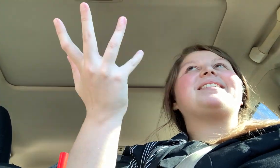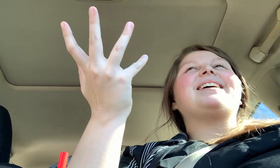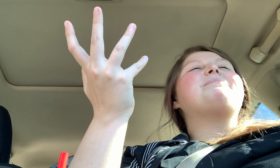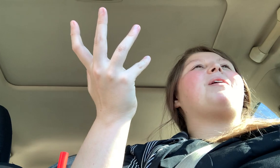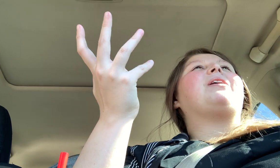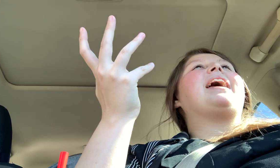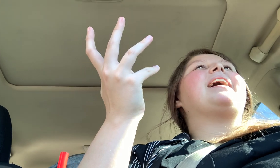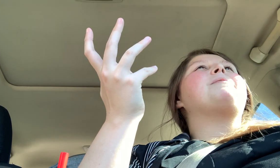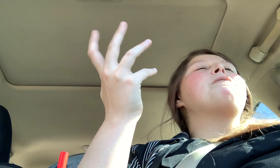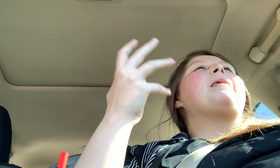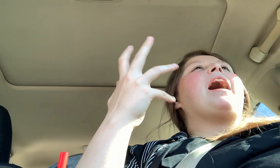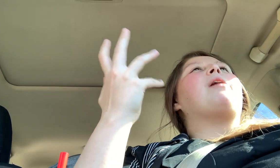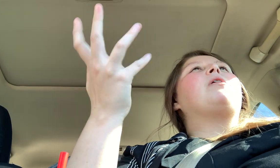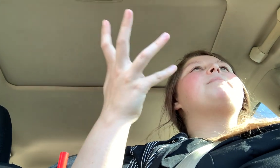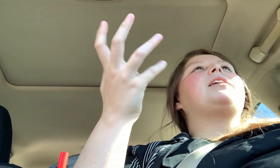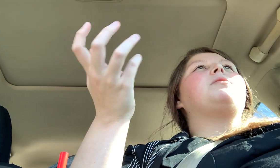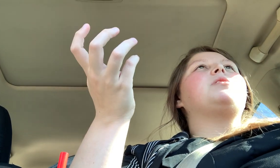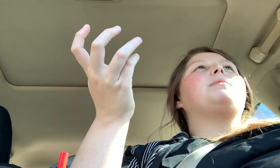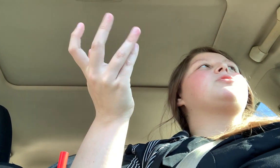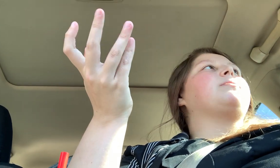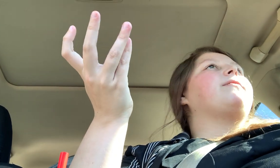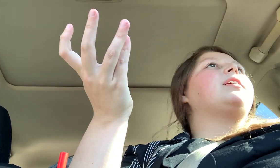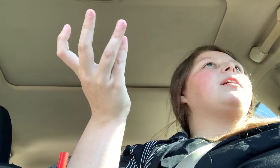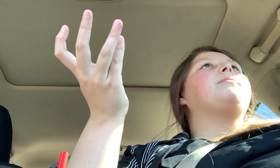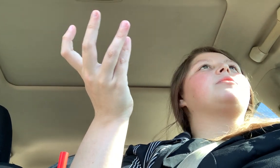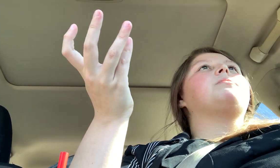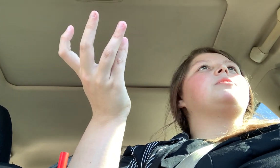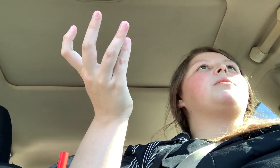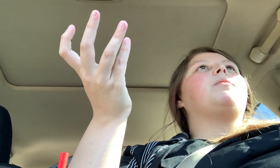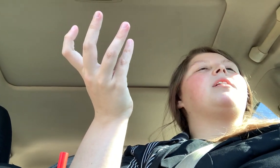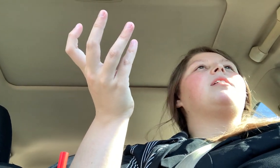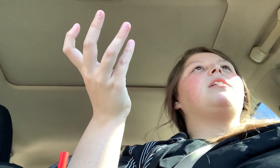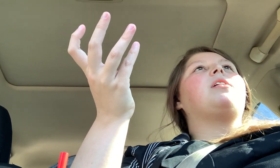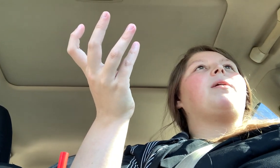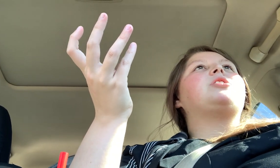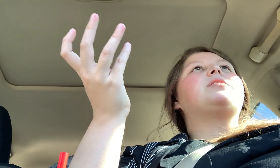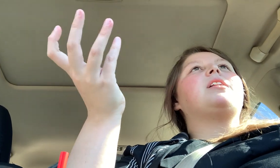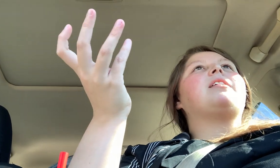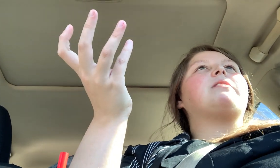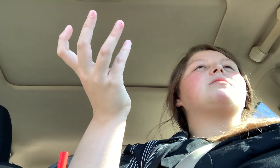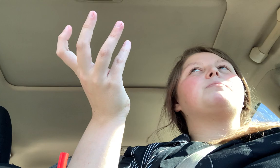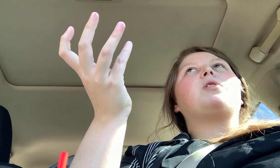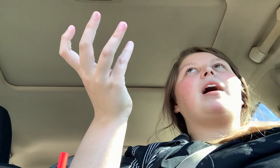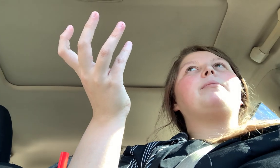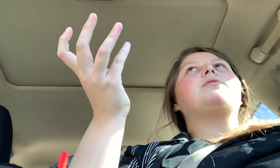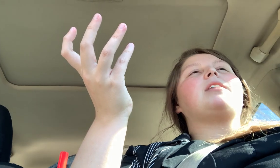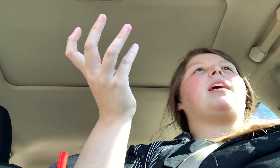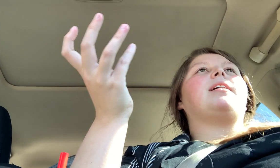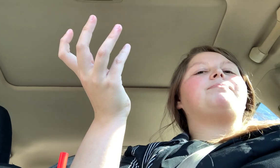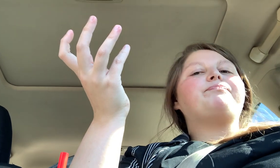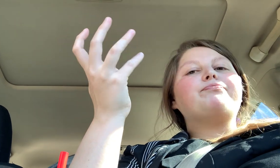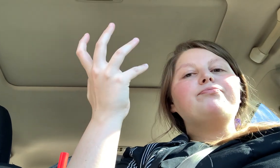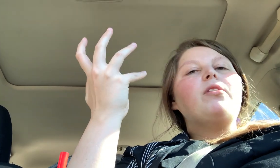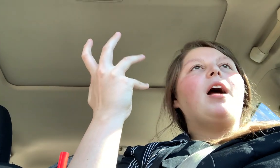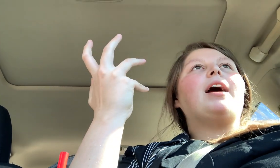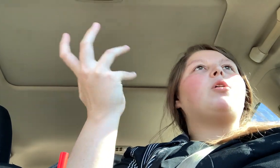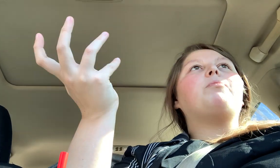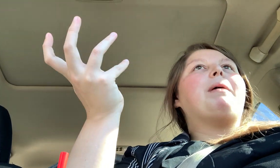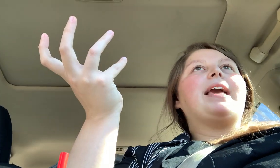delete them all and I want to make YouTube a stream of income for 2021. You know, I just hit a thousand subscribers and I don't make